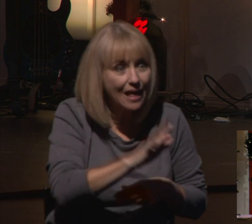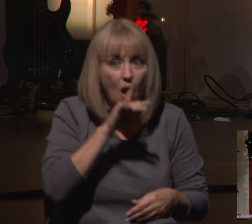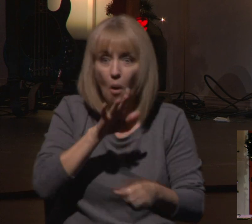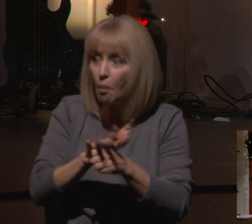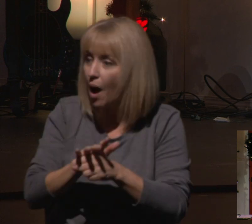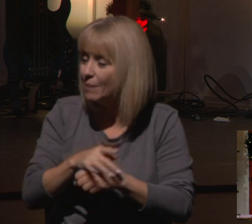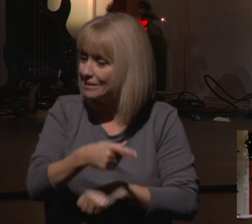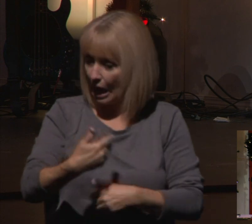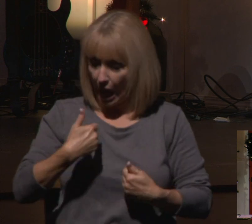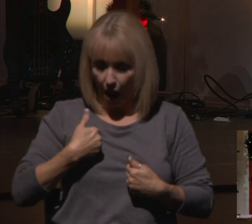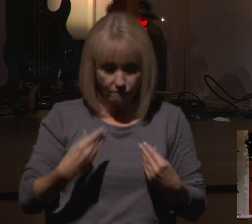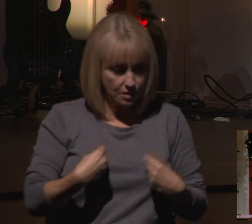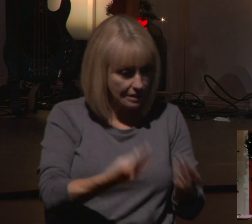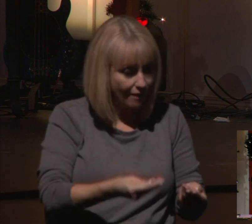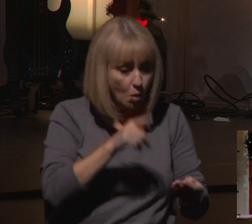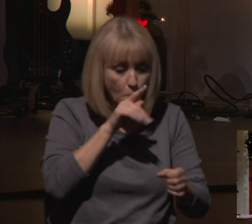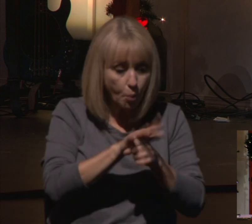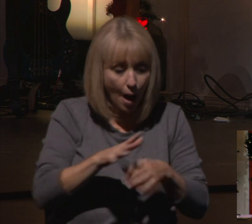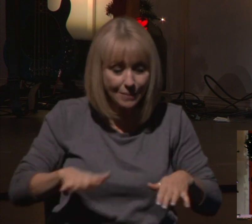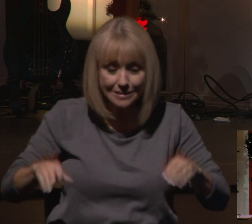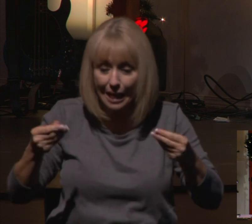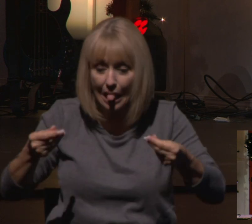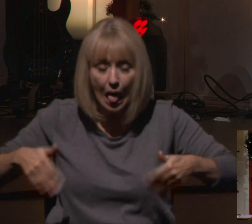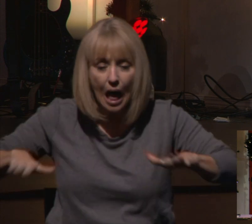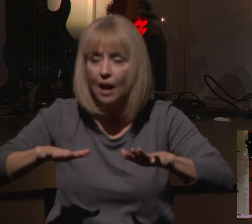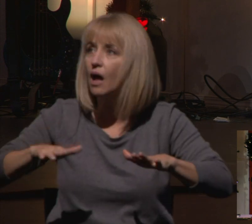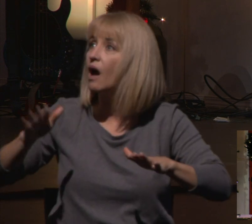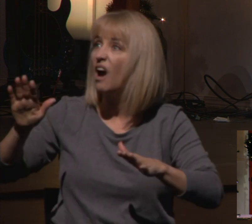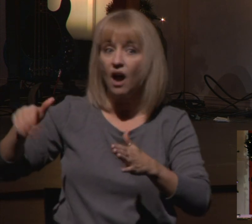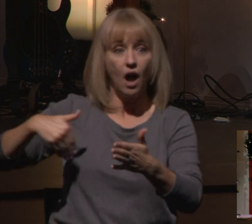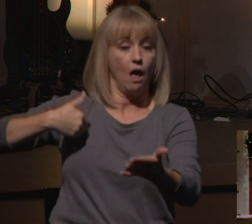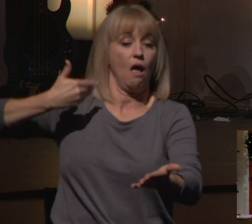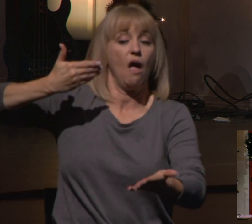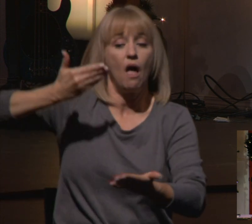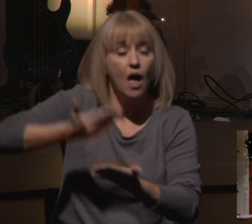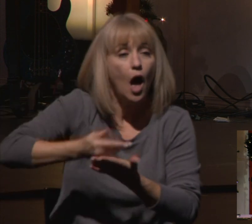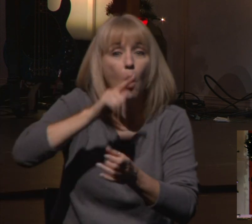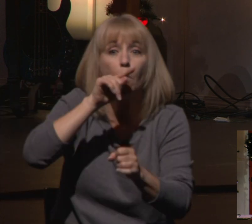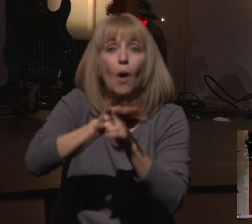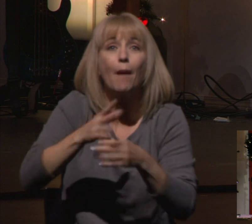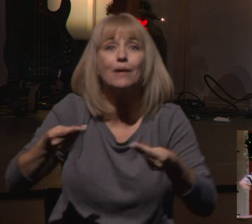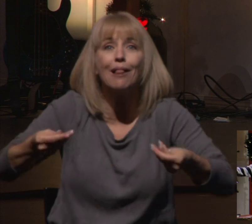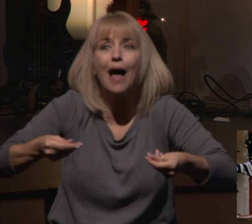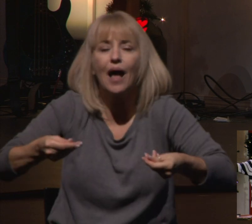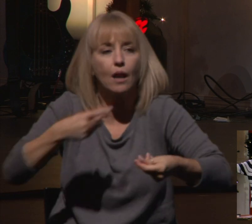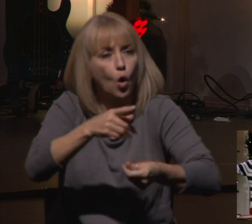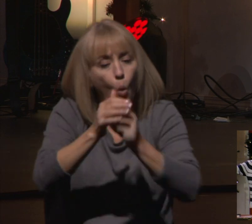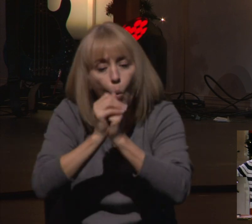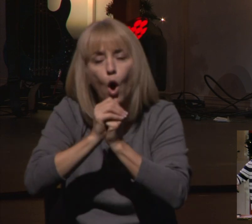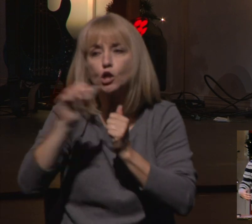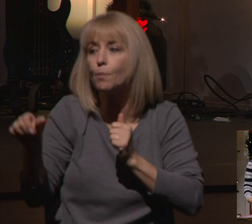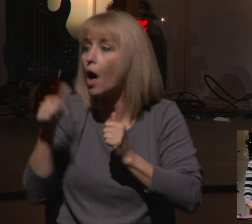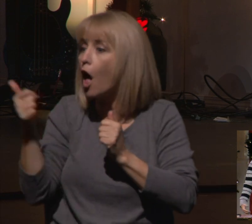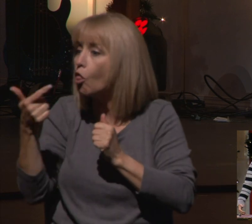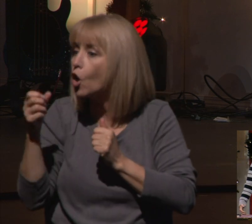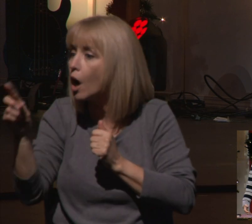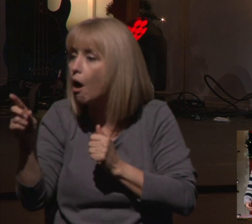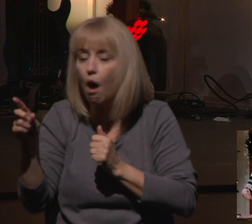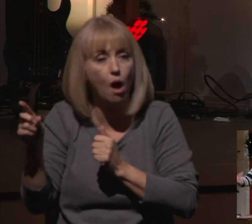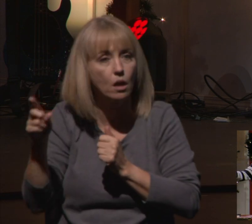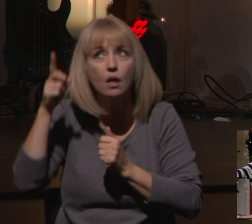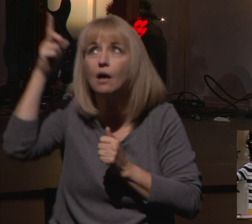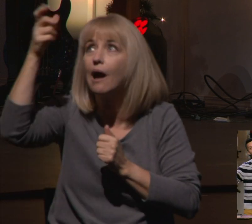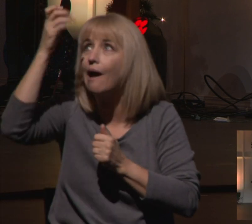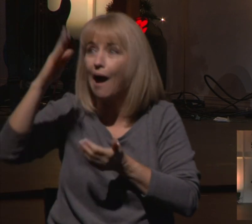worship God alone, but once they get to Israel, they abandon God, they worship other gods, and so God boots them out of the promised land, and Assyria